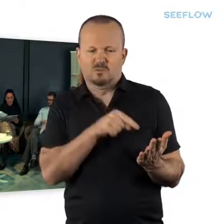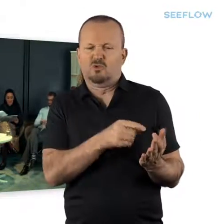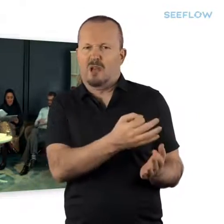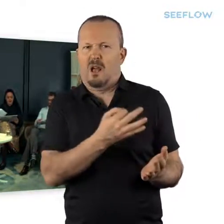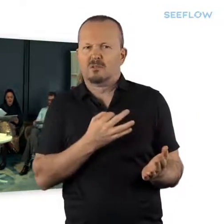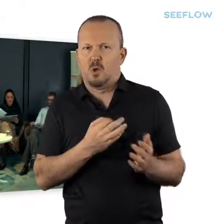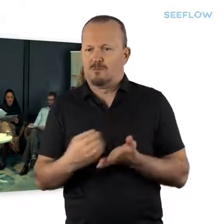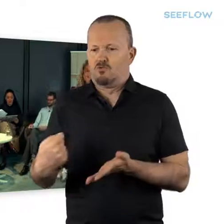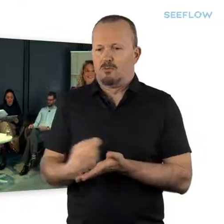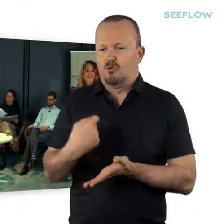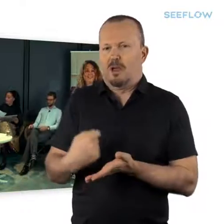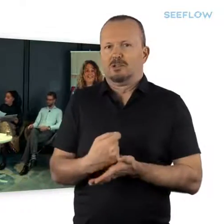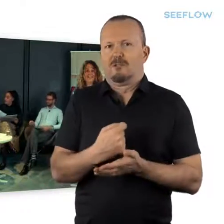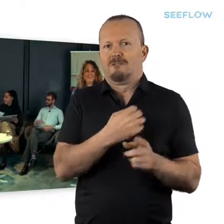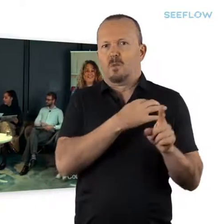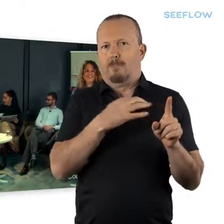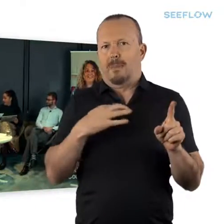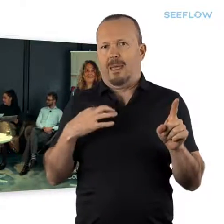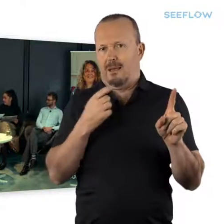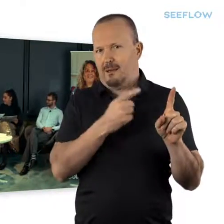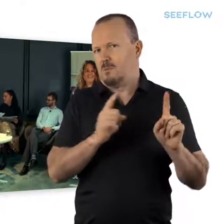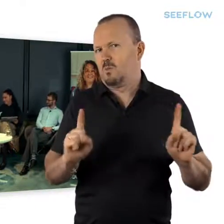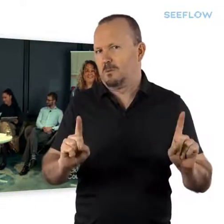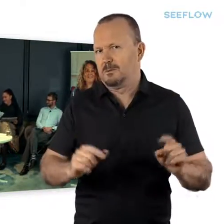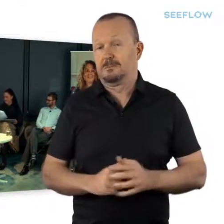she's asked about the remuneration for the mayor.